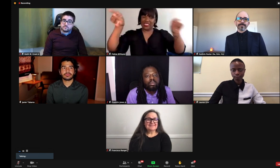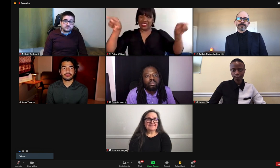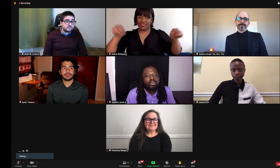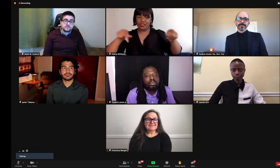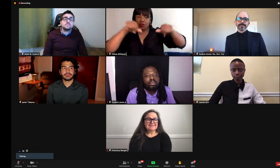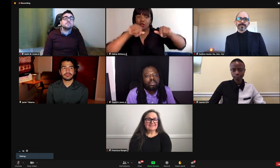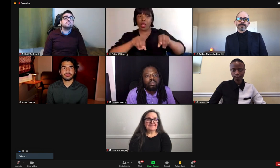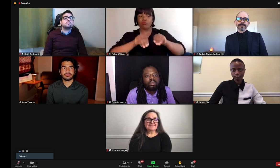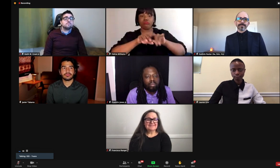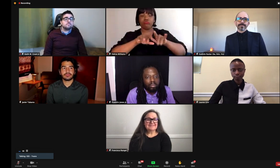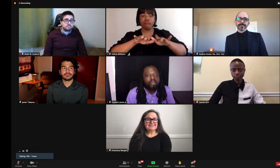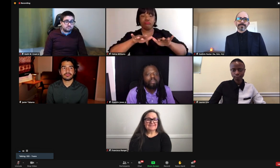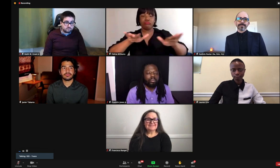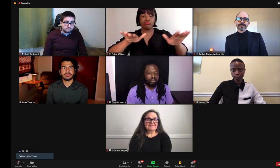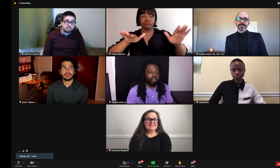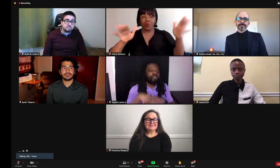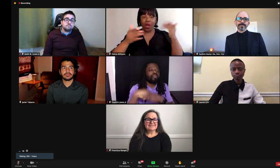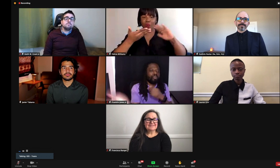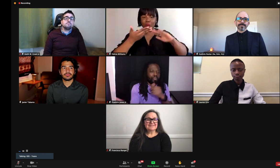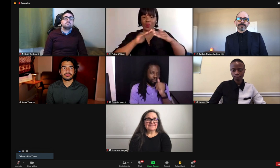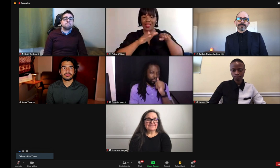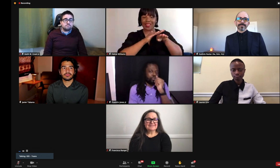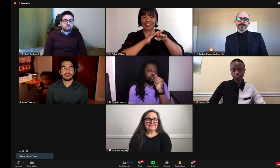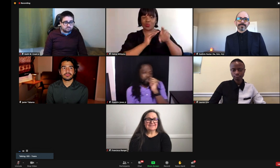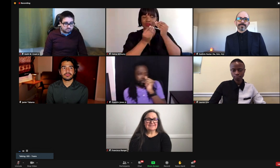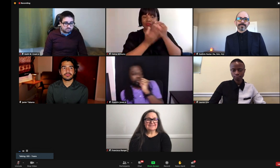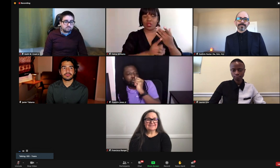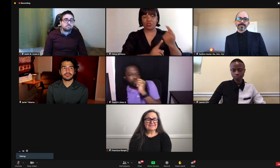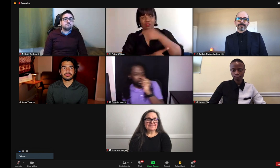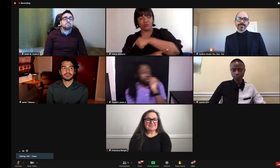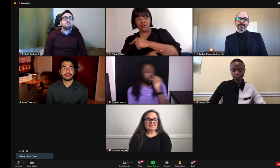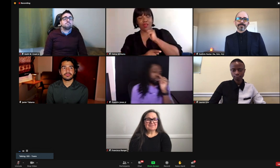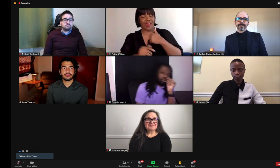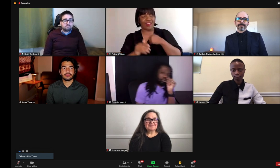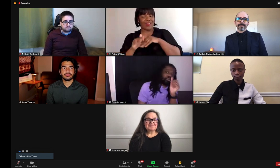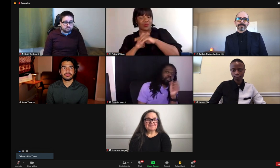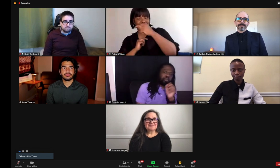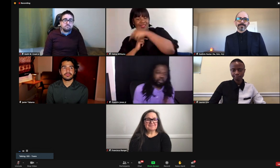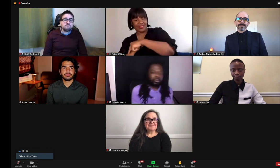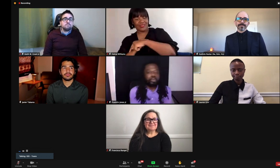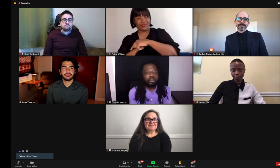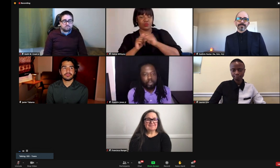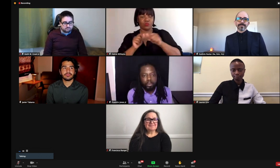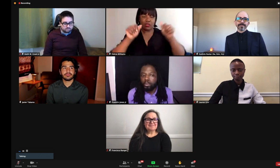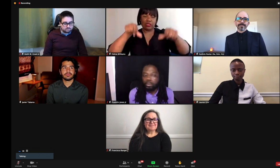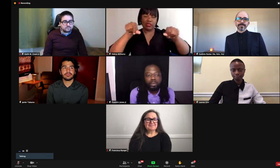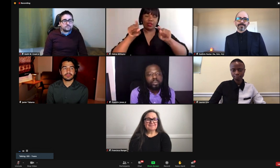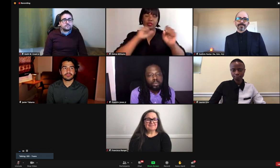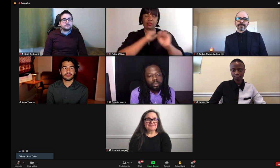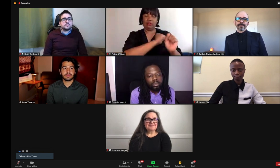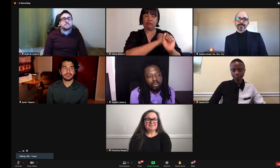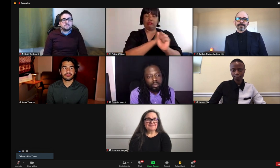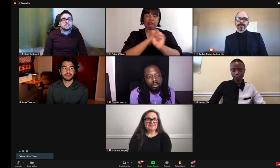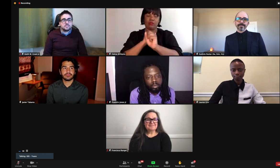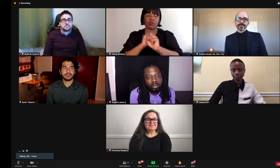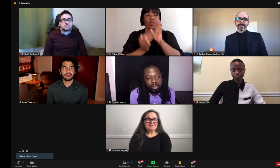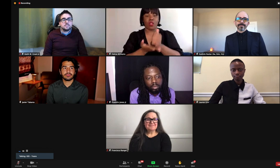Sometimes you need to look at places other than your, you know, frequent insights. So you've got to figure out what else is happening in different